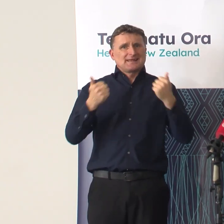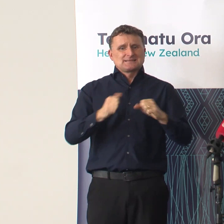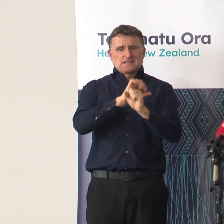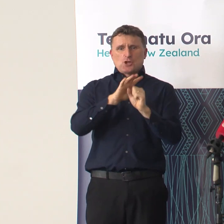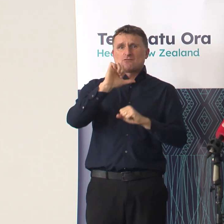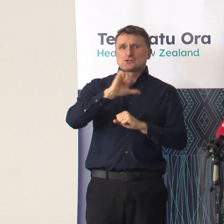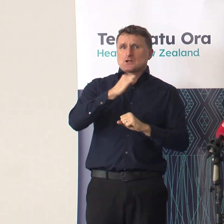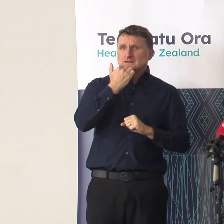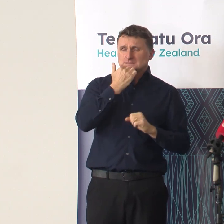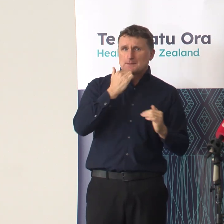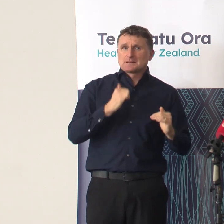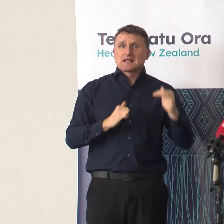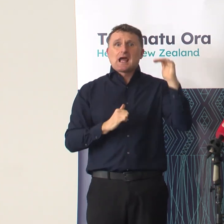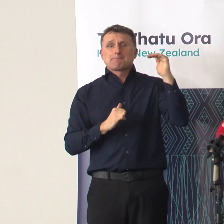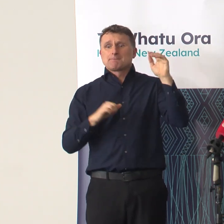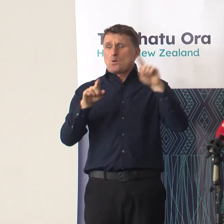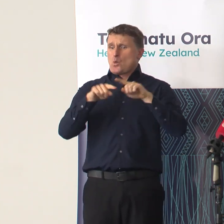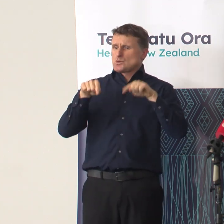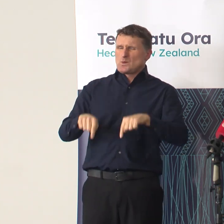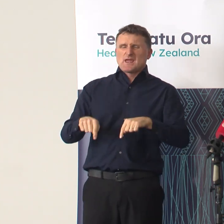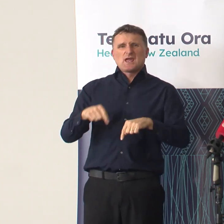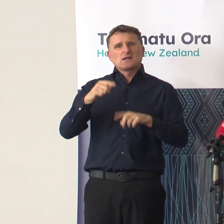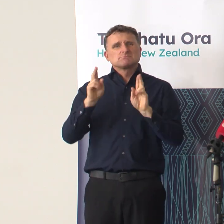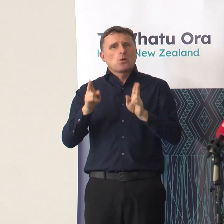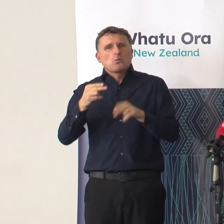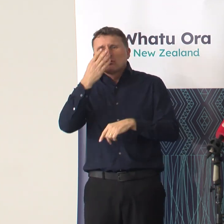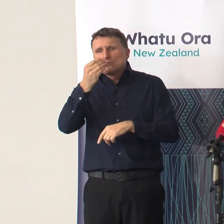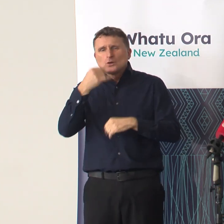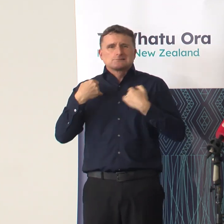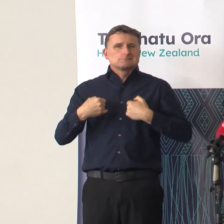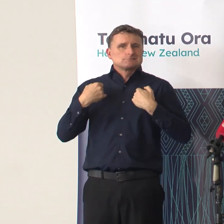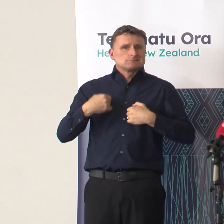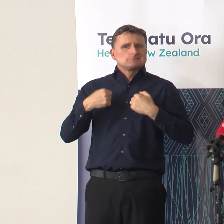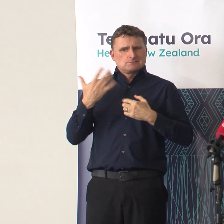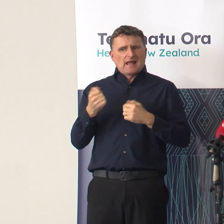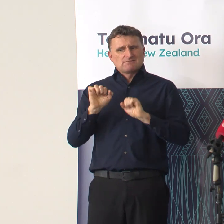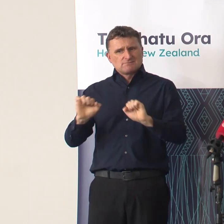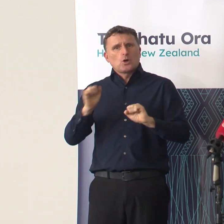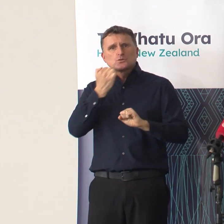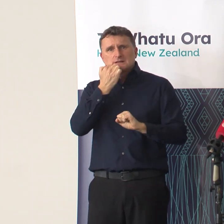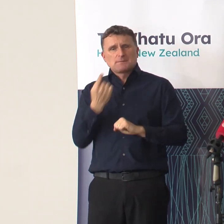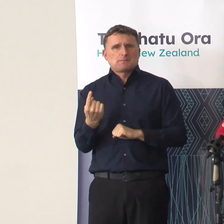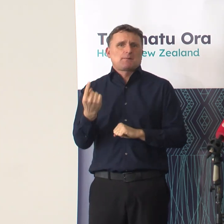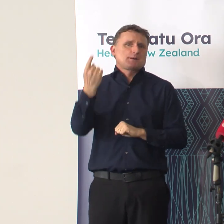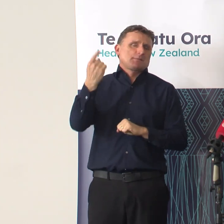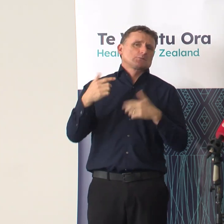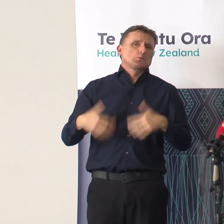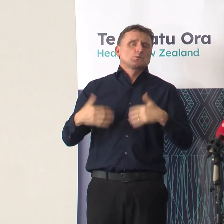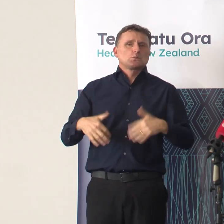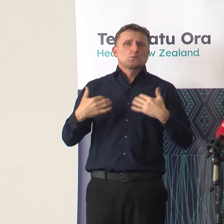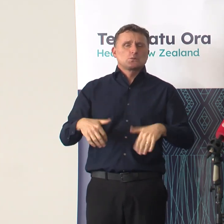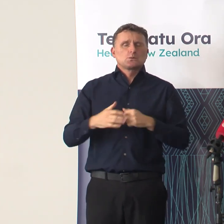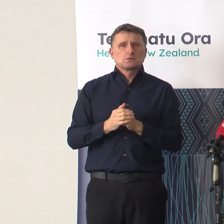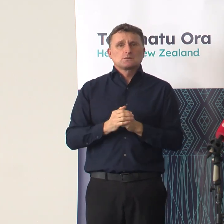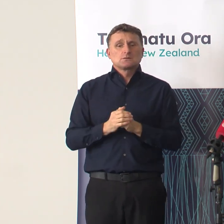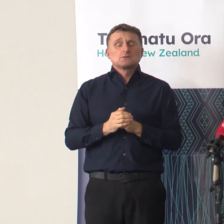alongside a really big season of influenza as well as increases and other winter illnesses. Not only has the high